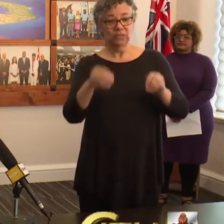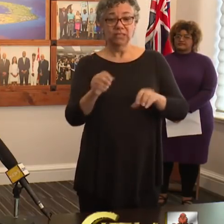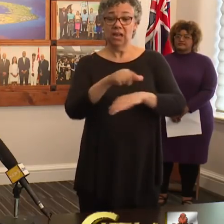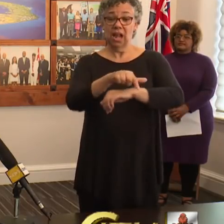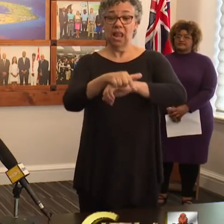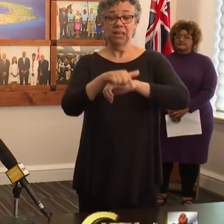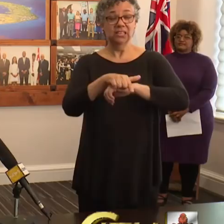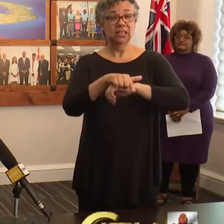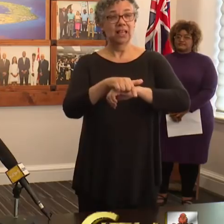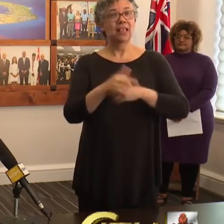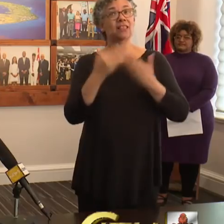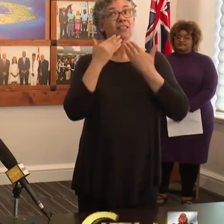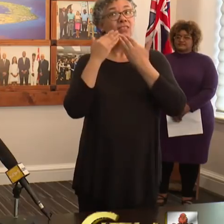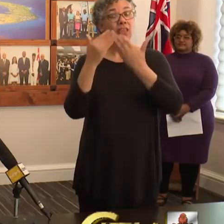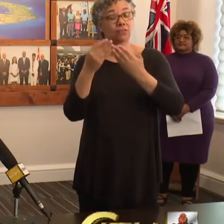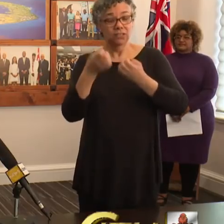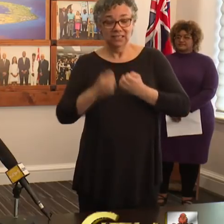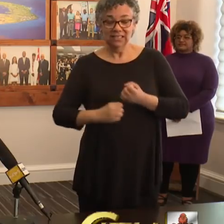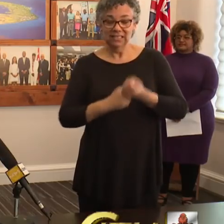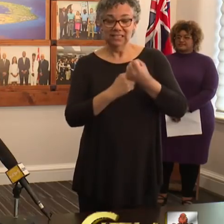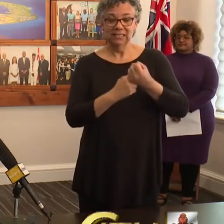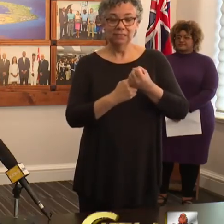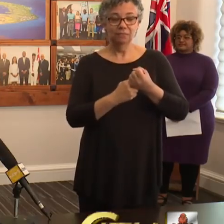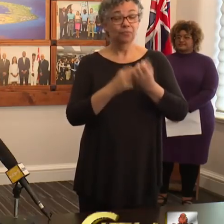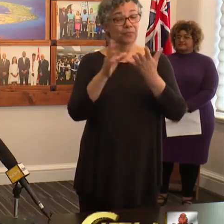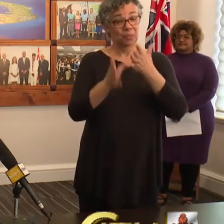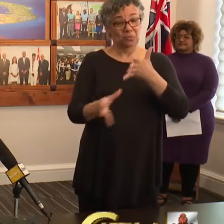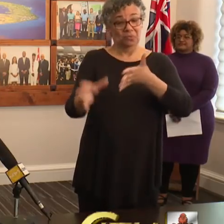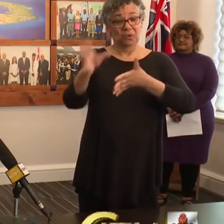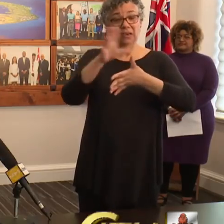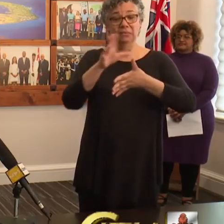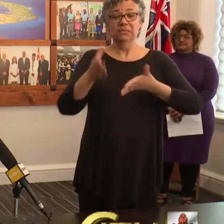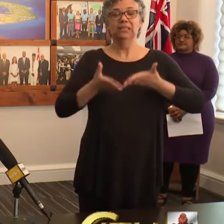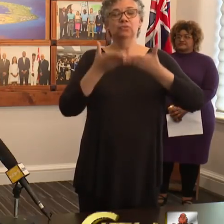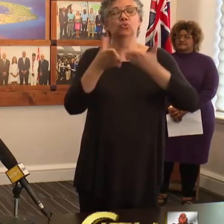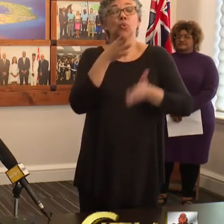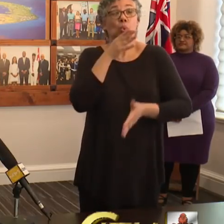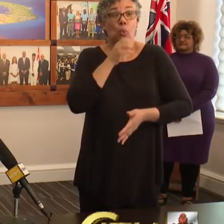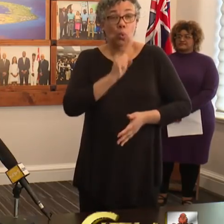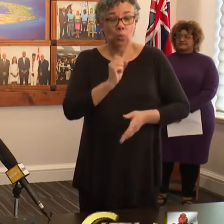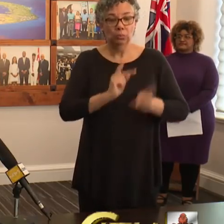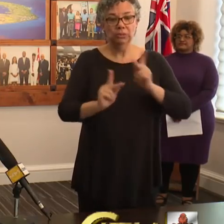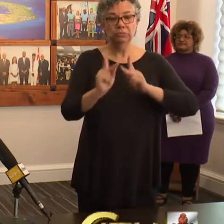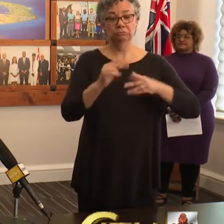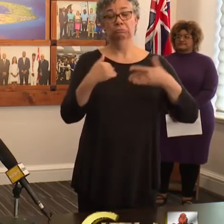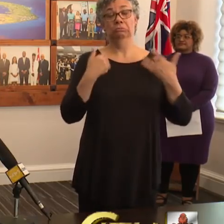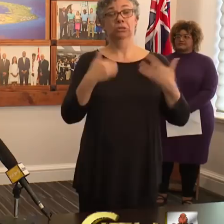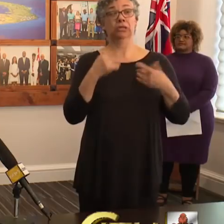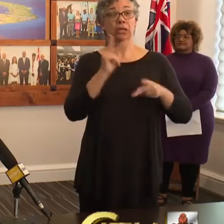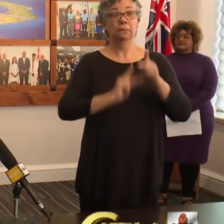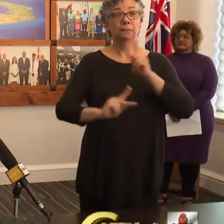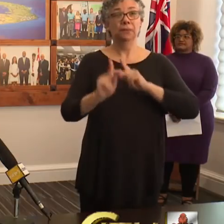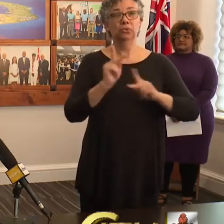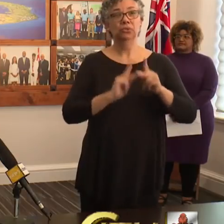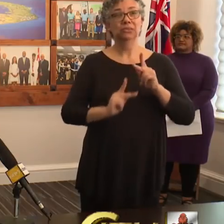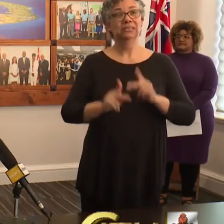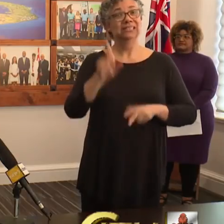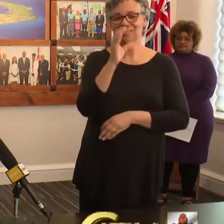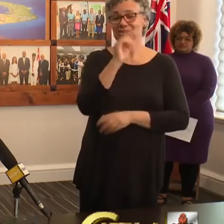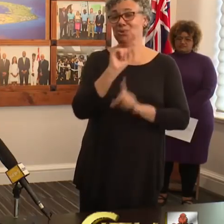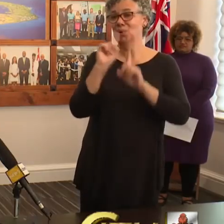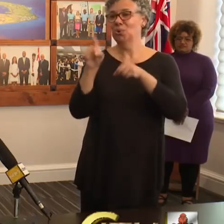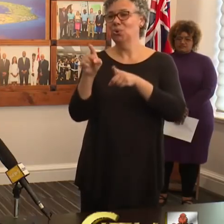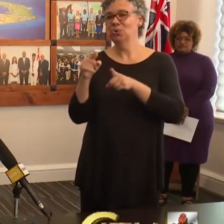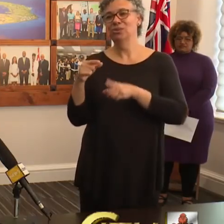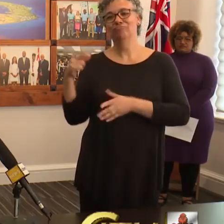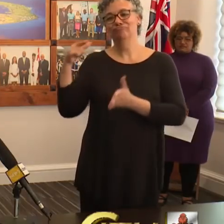assistance in this matter. And priority has been given to the elderly, to young persons who need in due course to return to their